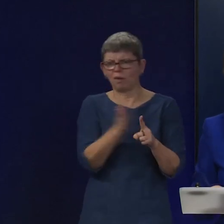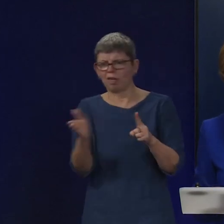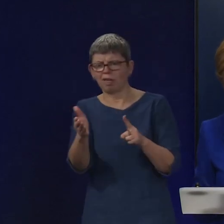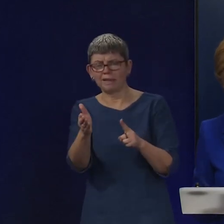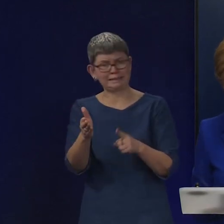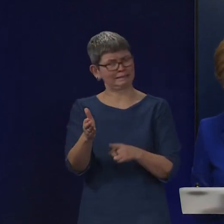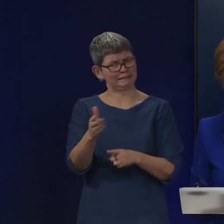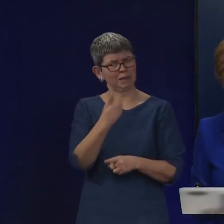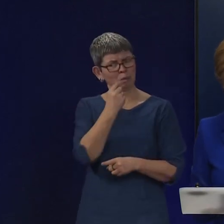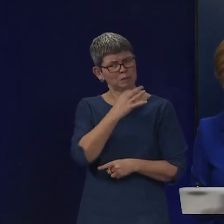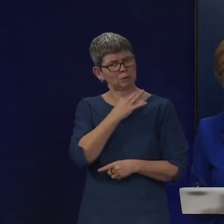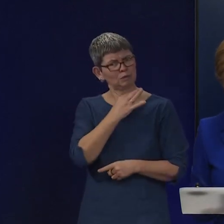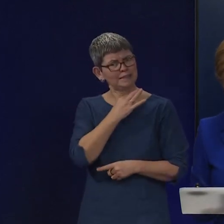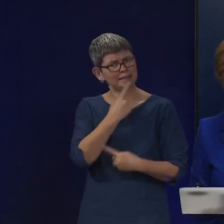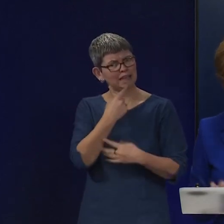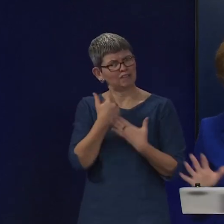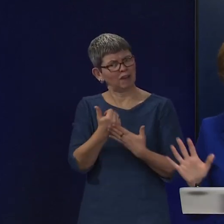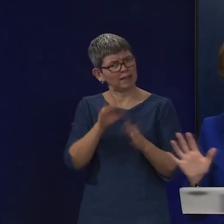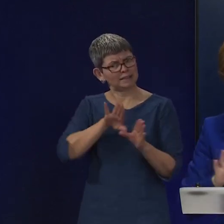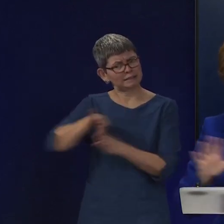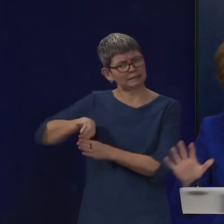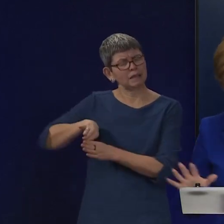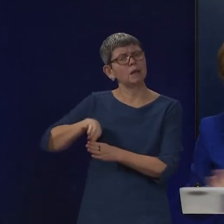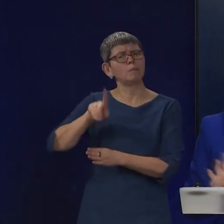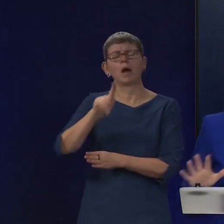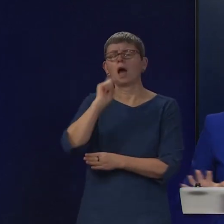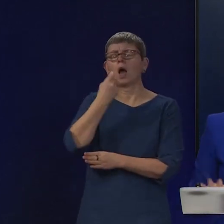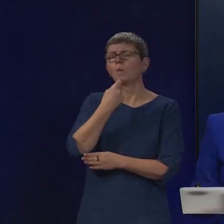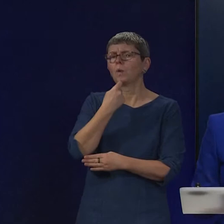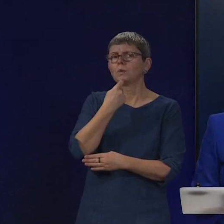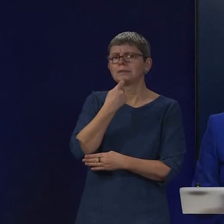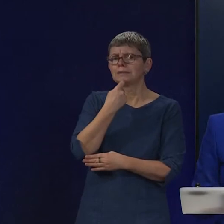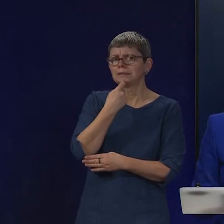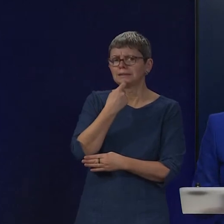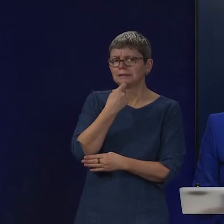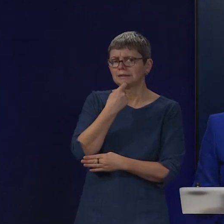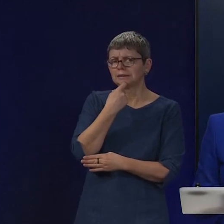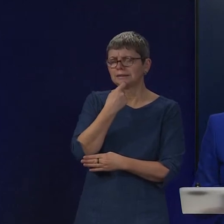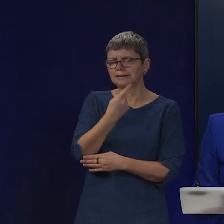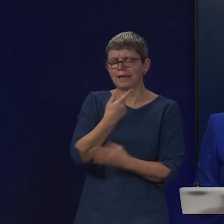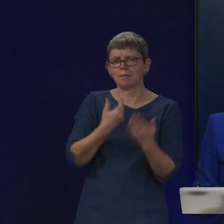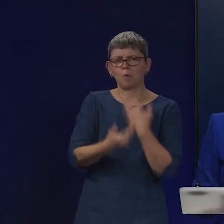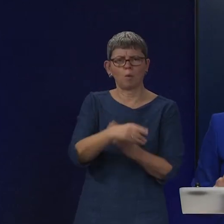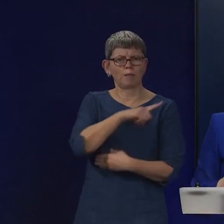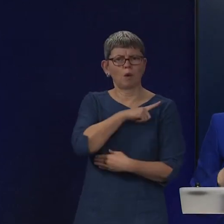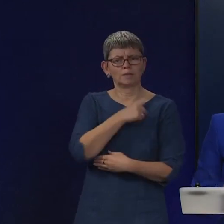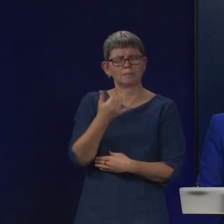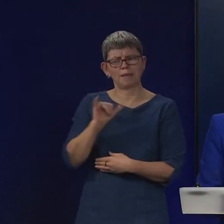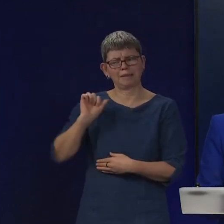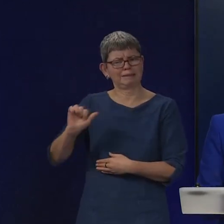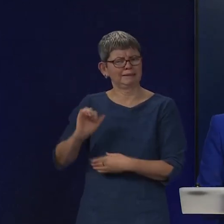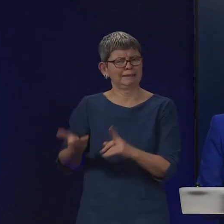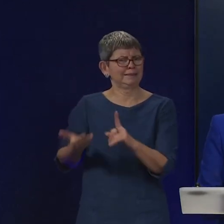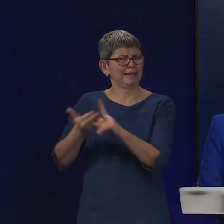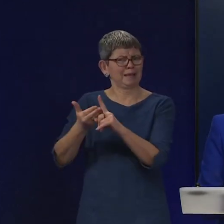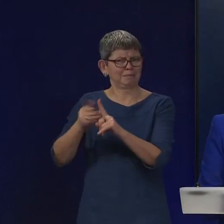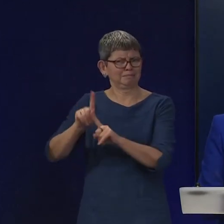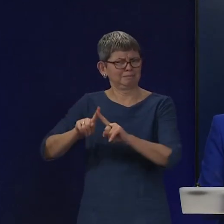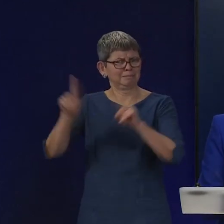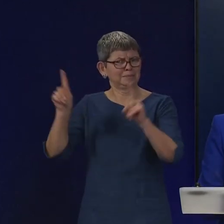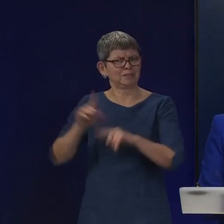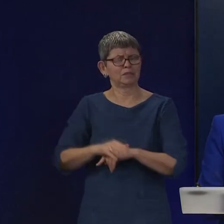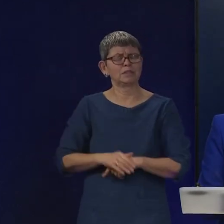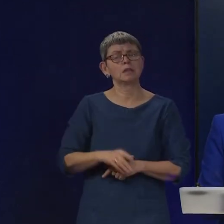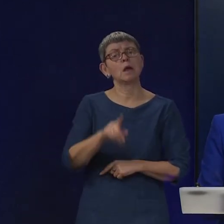GPs, but I'll not say any more about that because he may have not intended to say exactly what he did. But I think what people in the